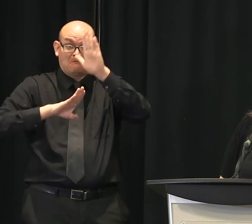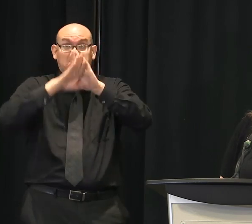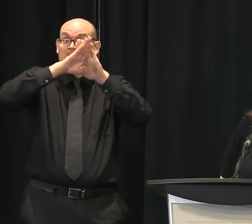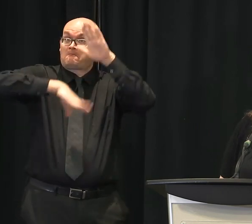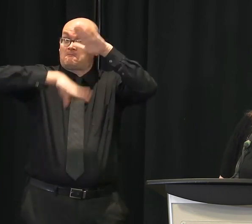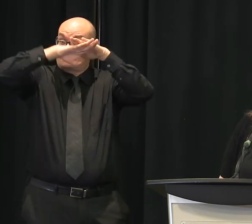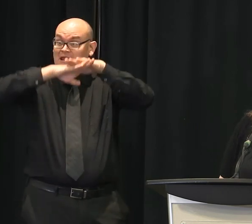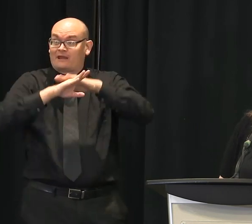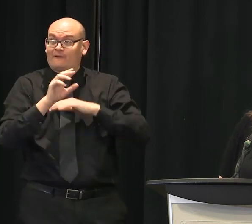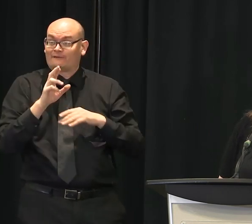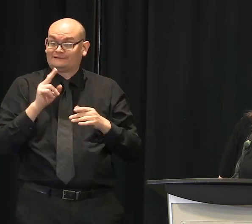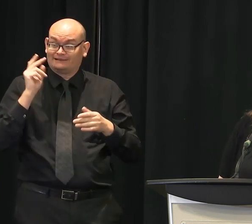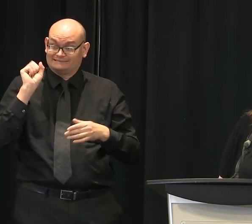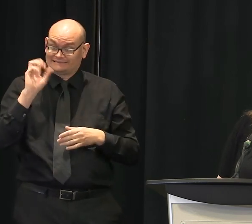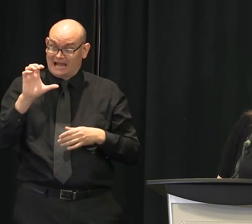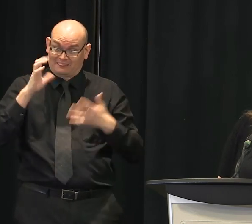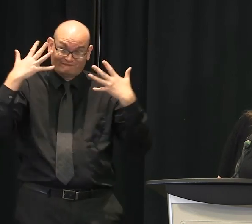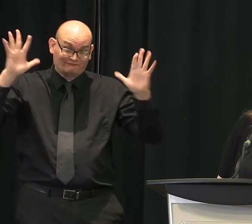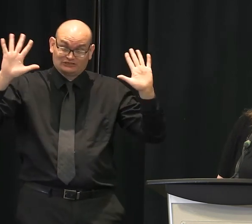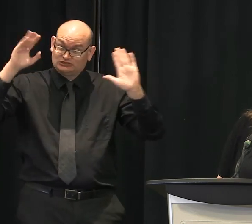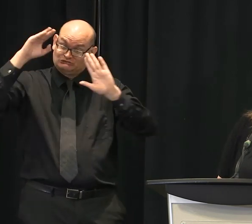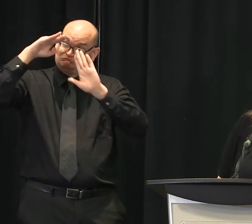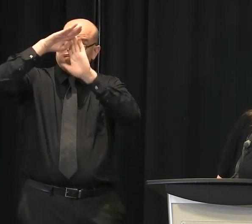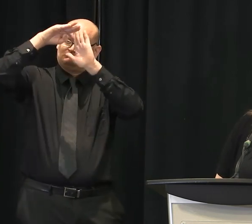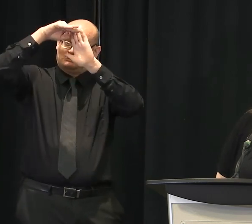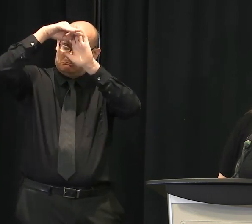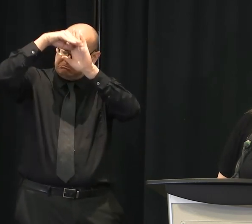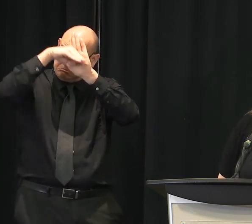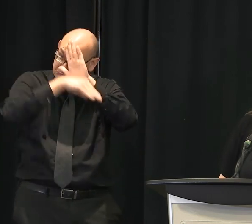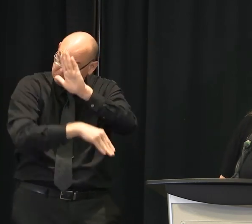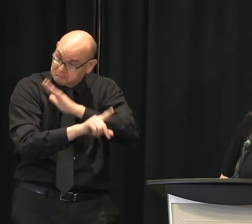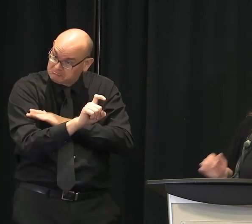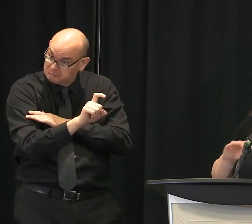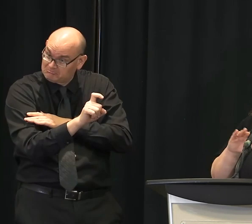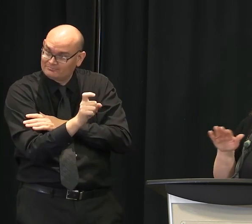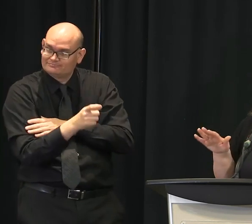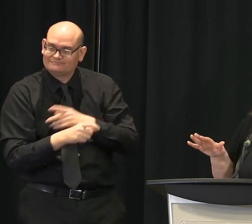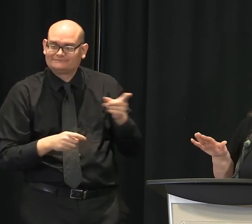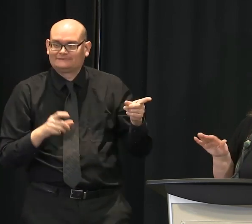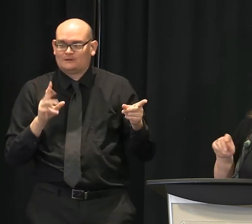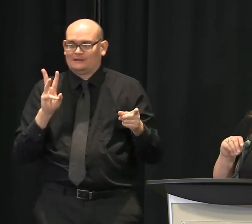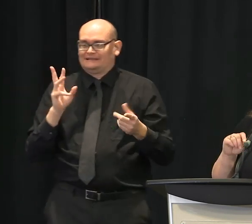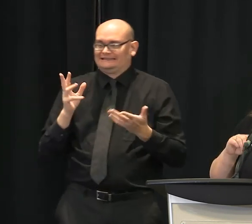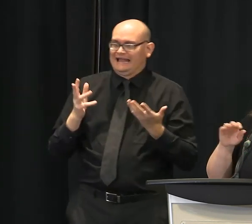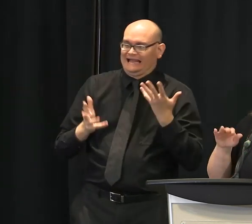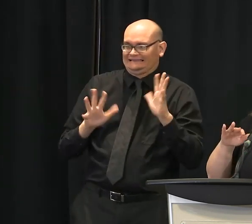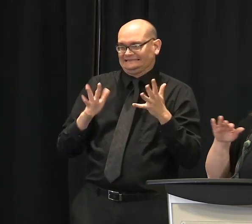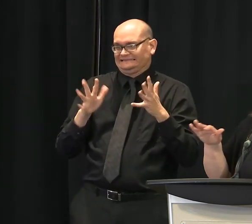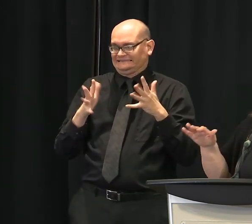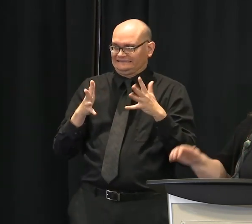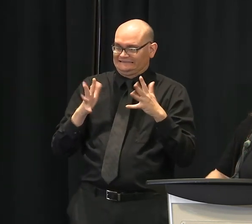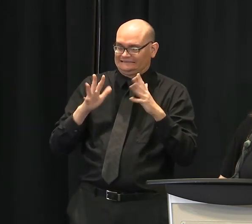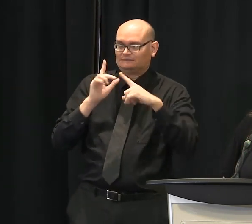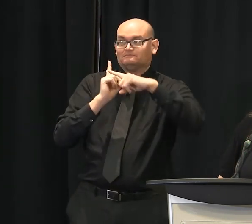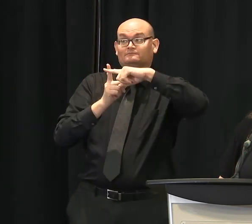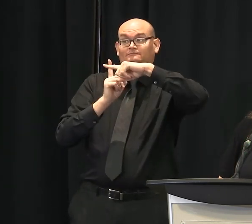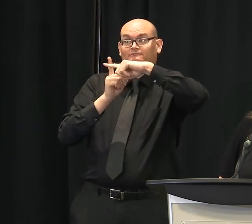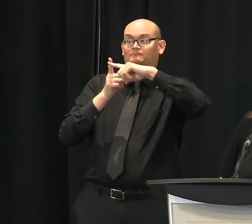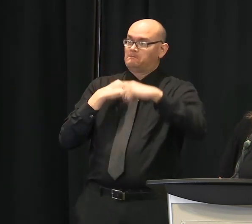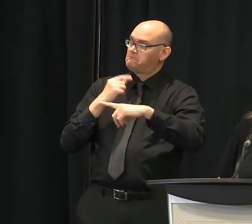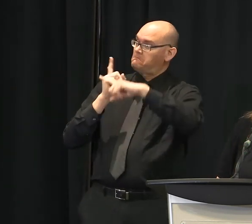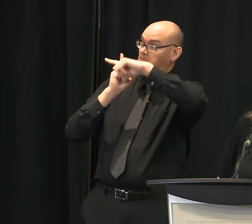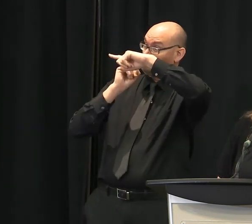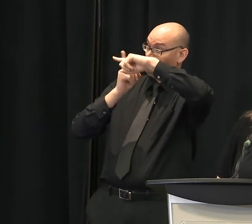over in South Carolina? I think that we're cautiously optimistic that we are doing that flattening, and, of course, every day that we see that